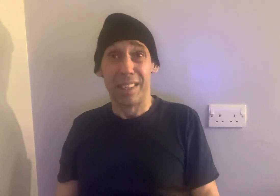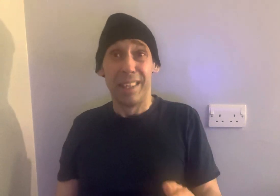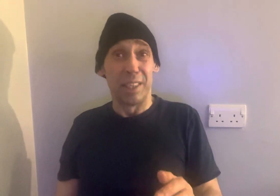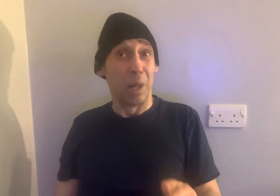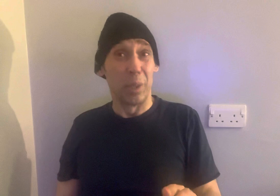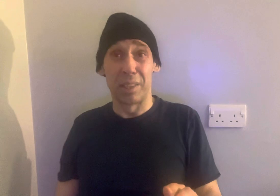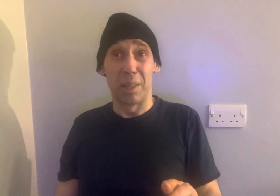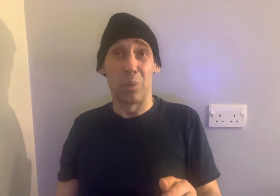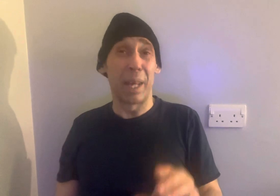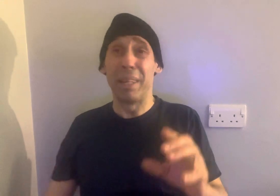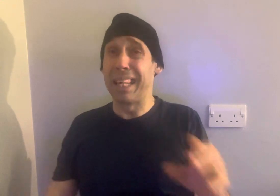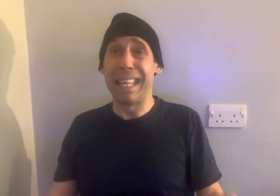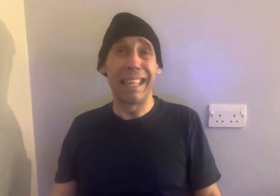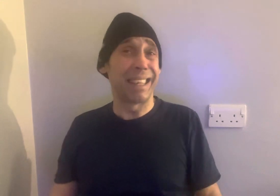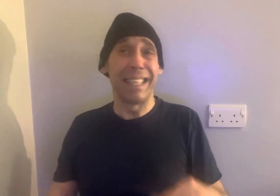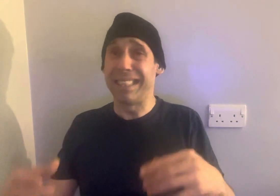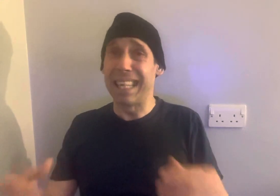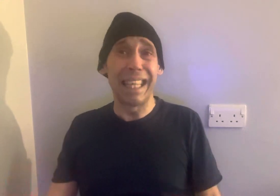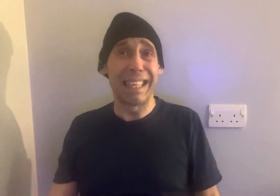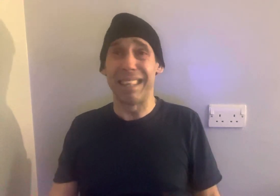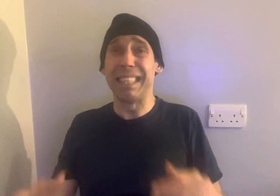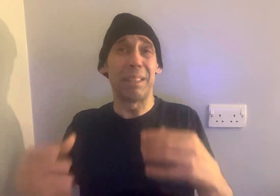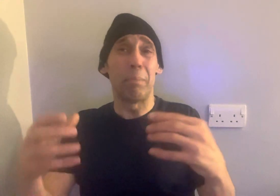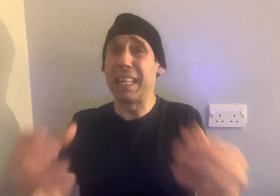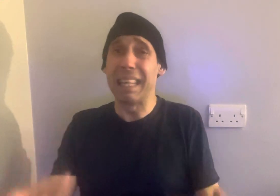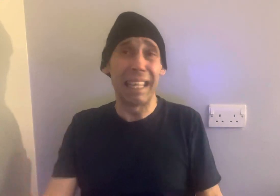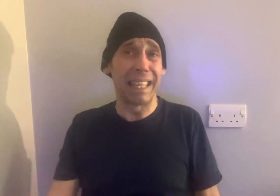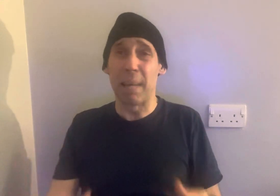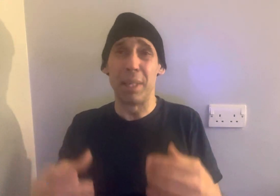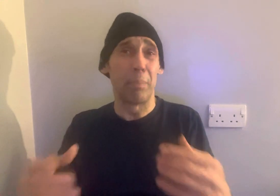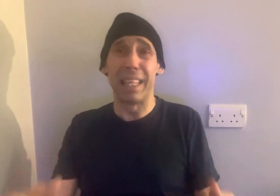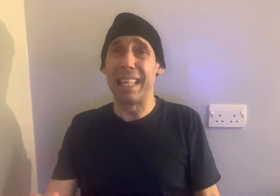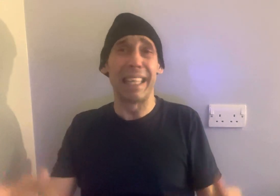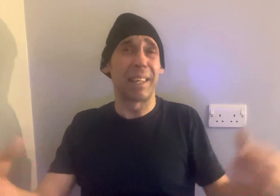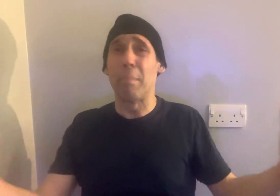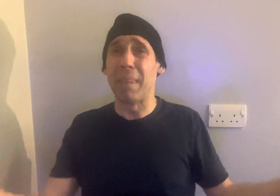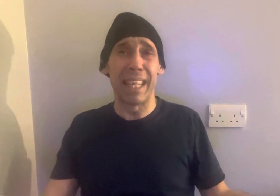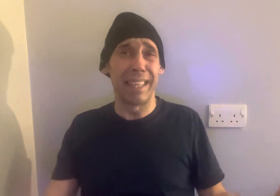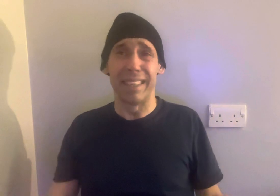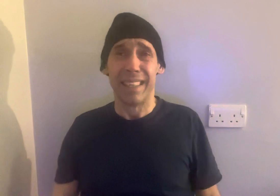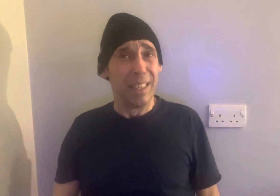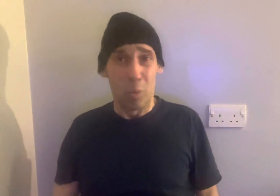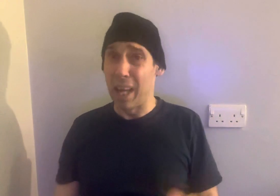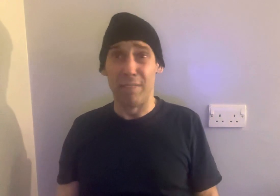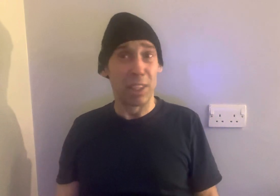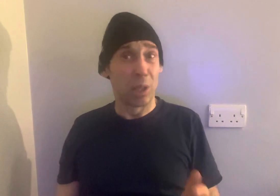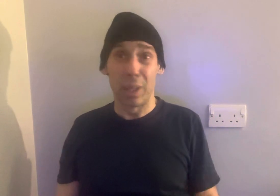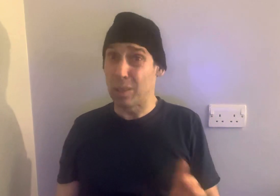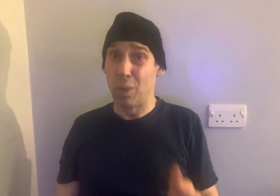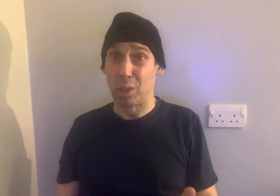you know, is, oh, get me the link. I need the link. I need the big link. Get me the big link. And I'm made. And whatever. You know, that's what a